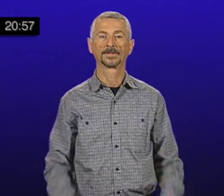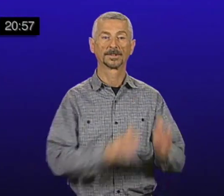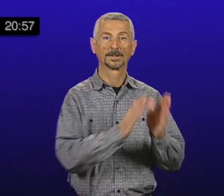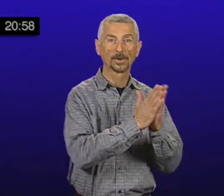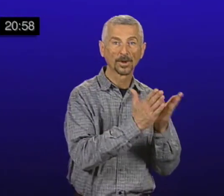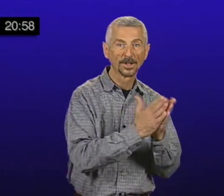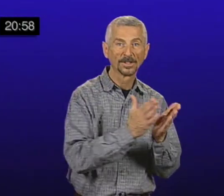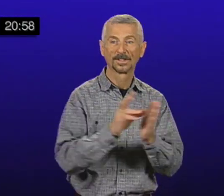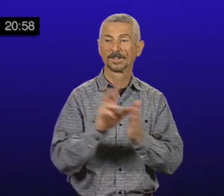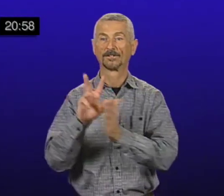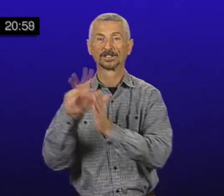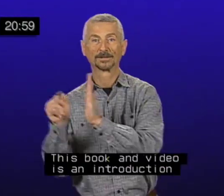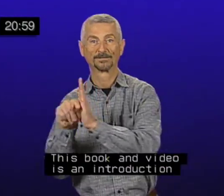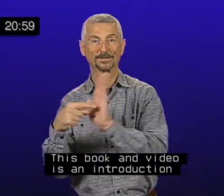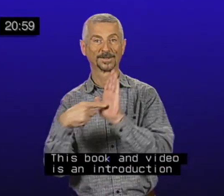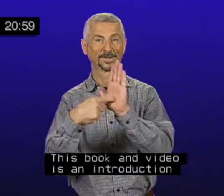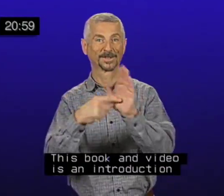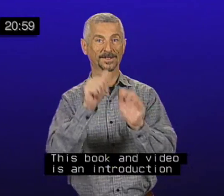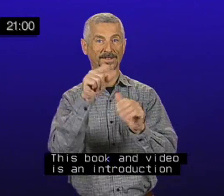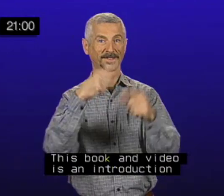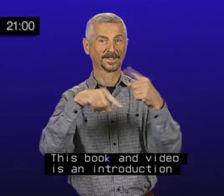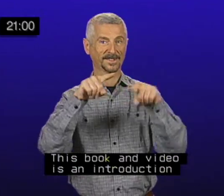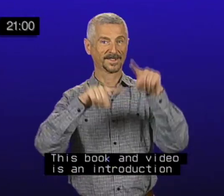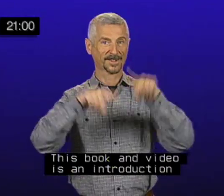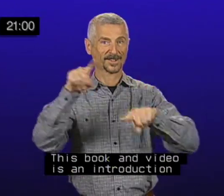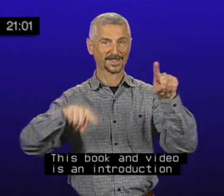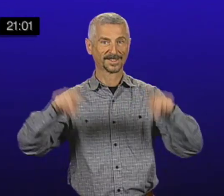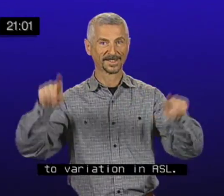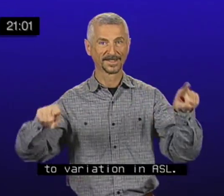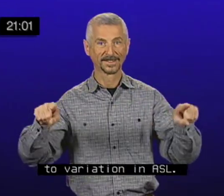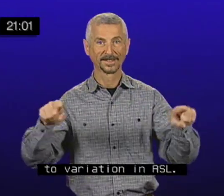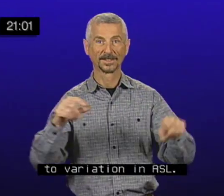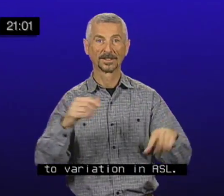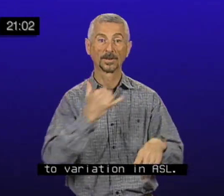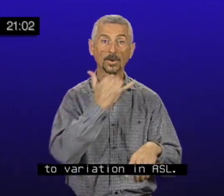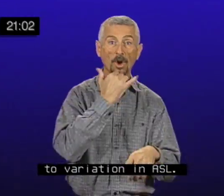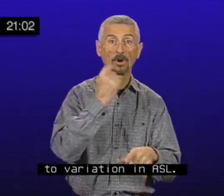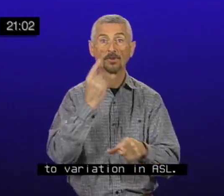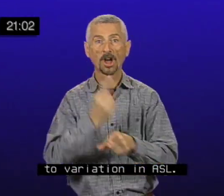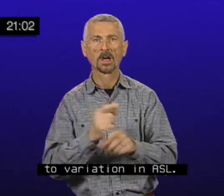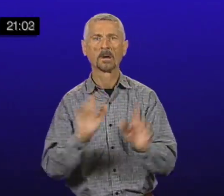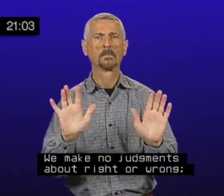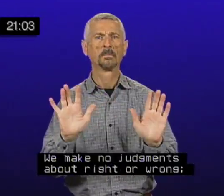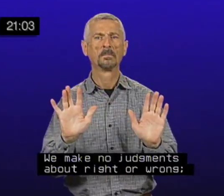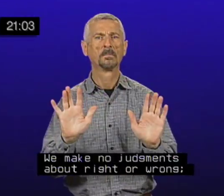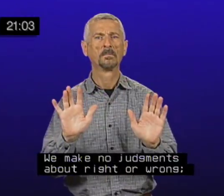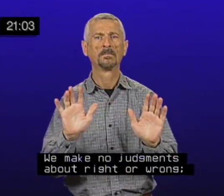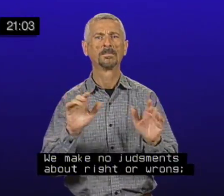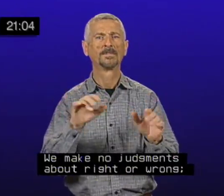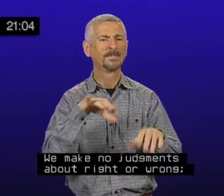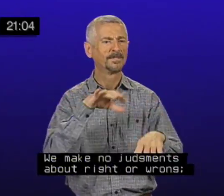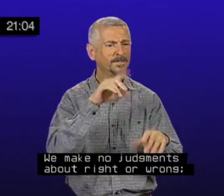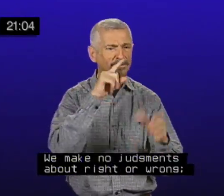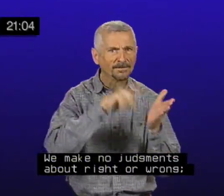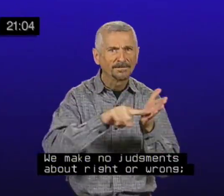This workbook and videotape is an introduction to variation in ASL. We make no judgments about right or wrong.